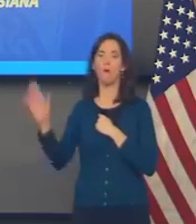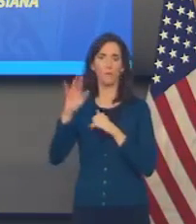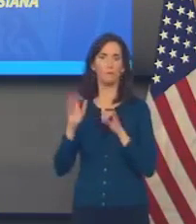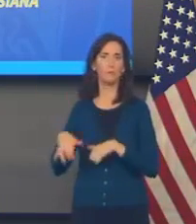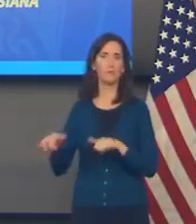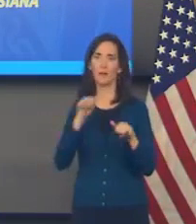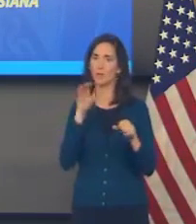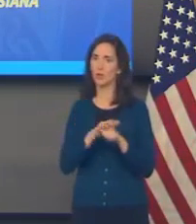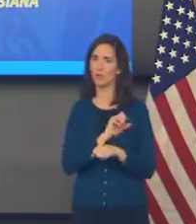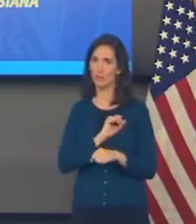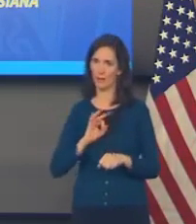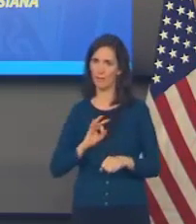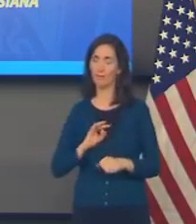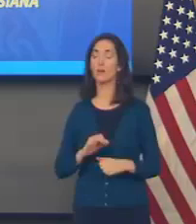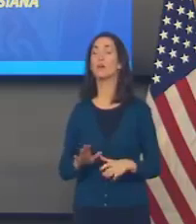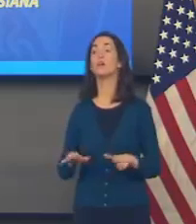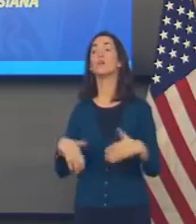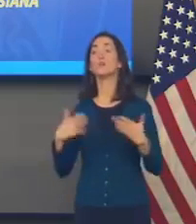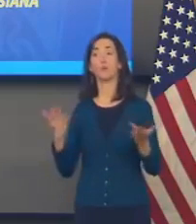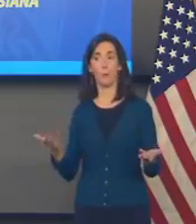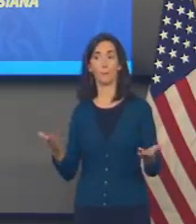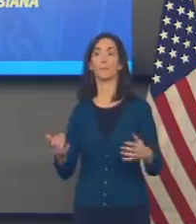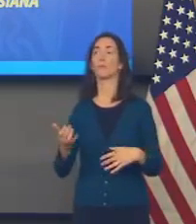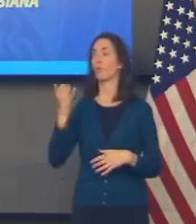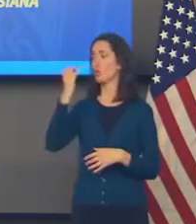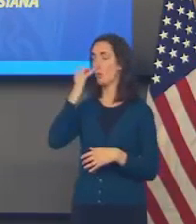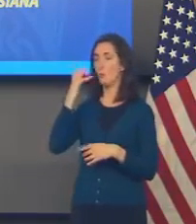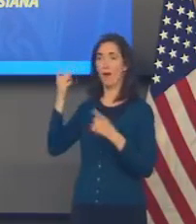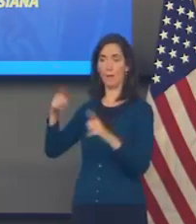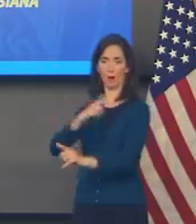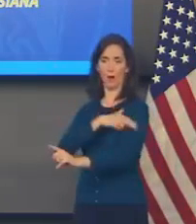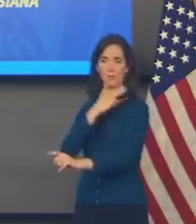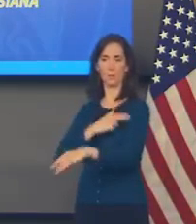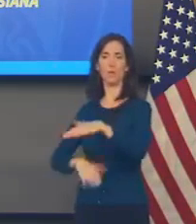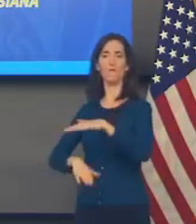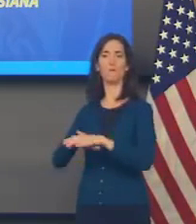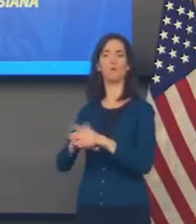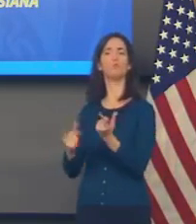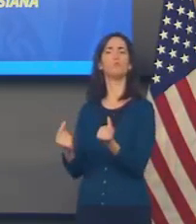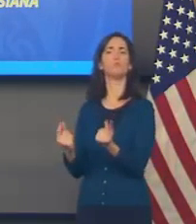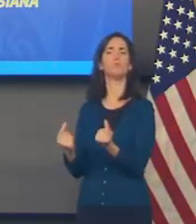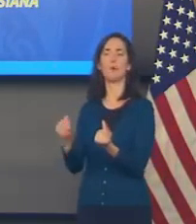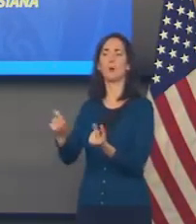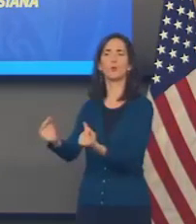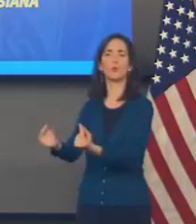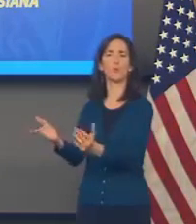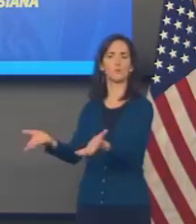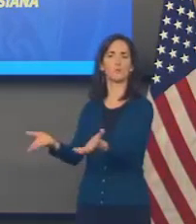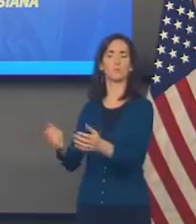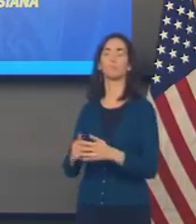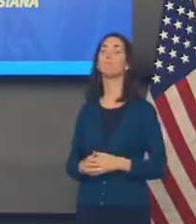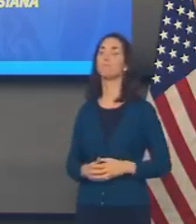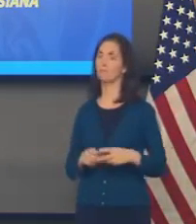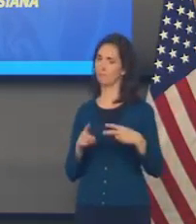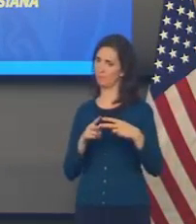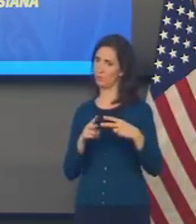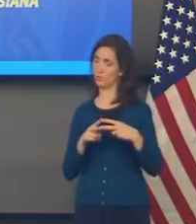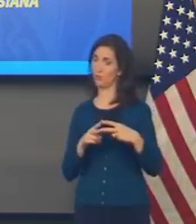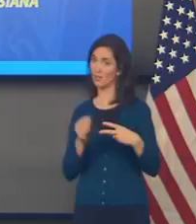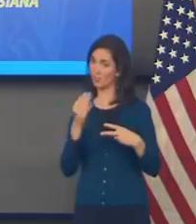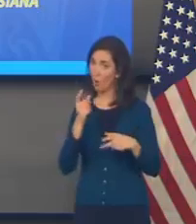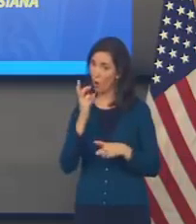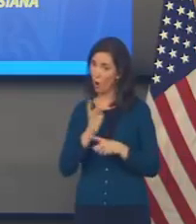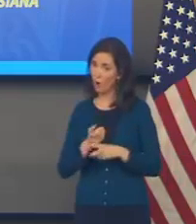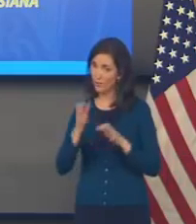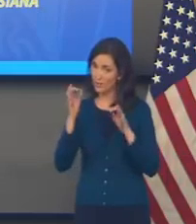What hospitals have to do when they reach capacity is a couple things. And these are all difficult decisions